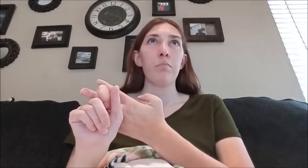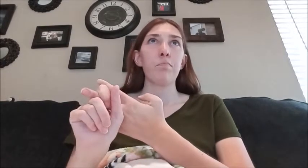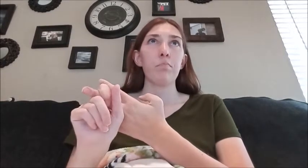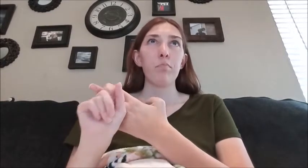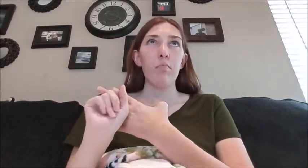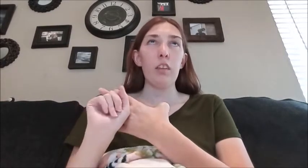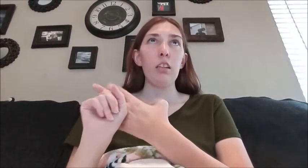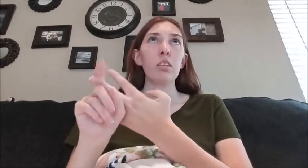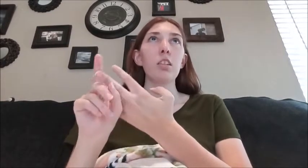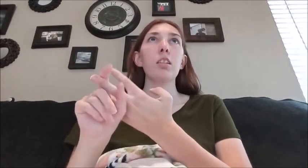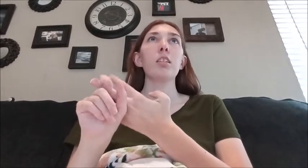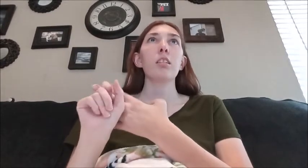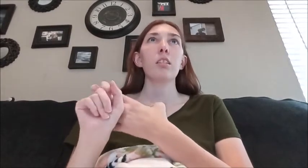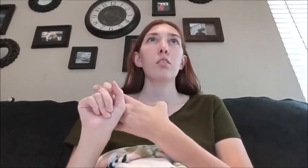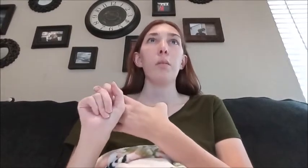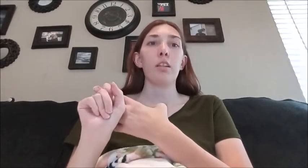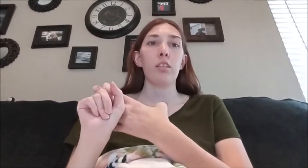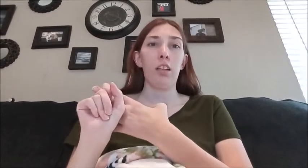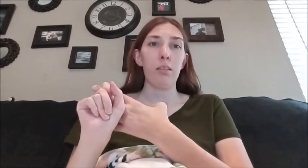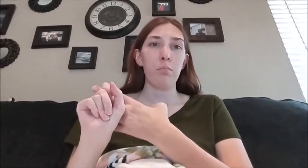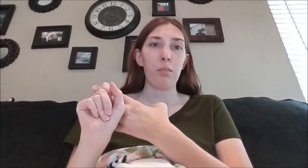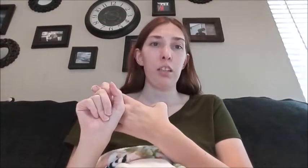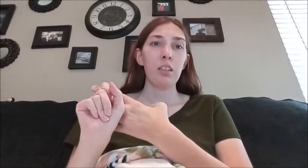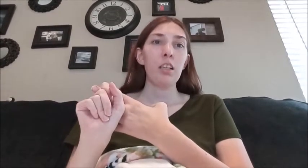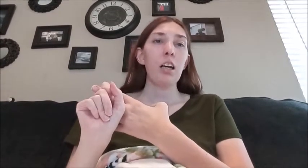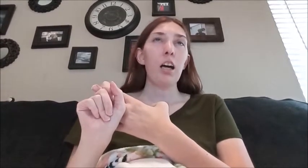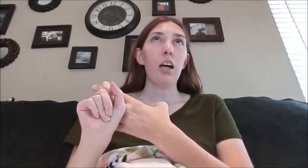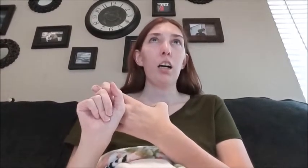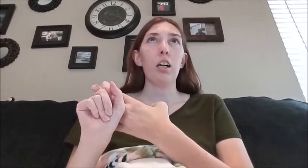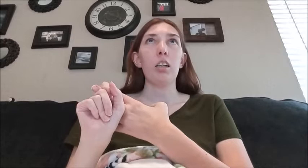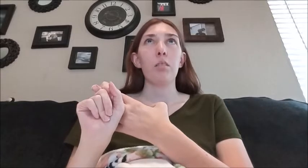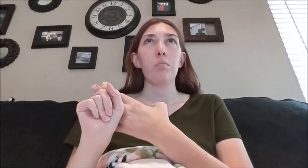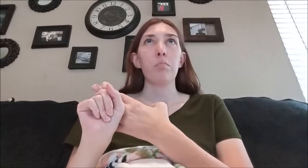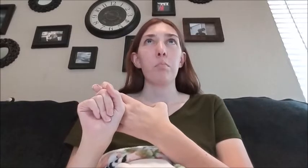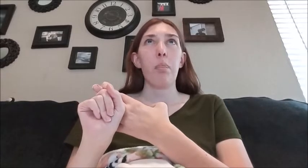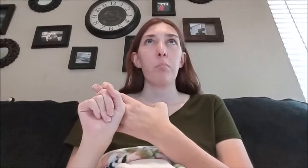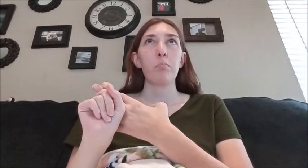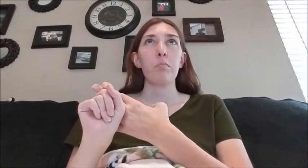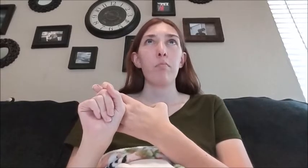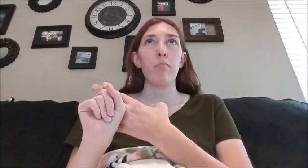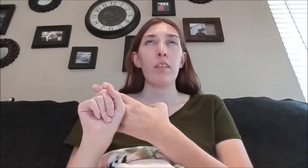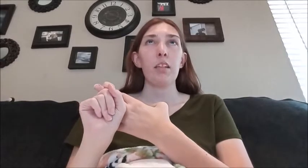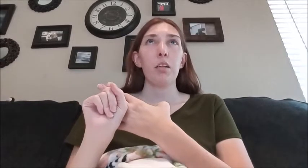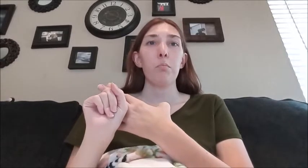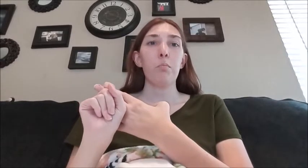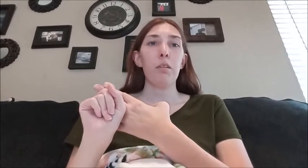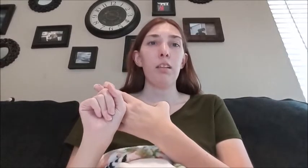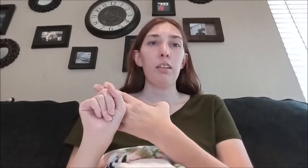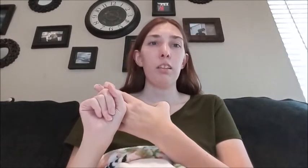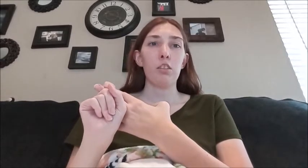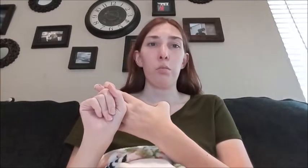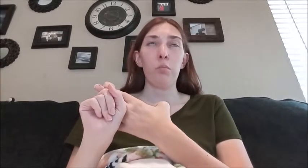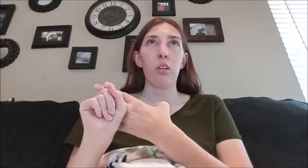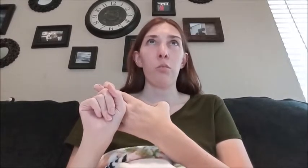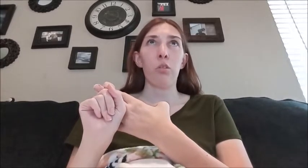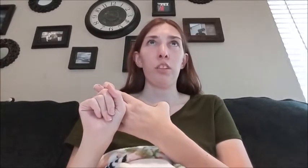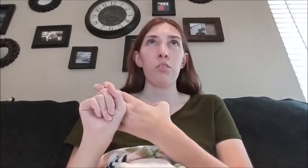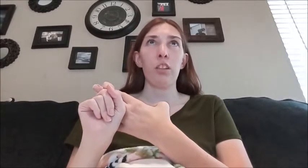she did do better than I me but there's probably more than one reason for